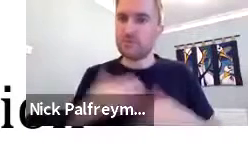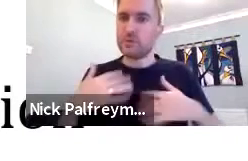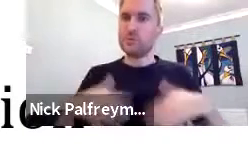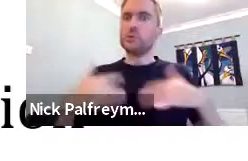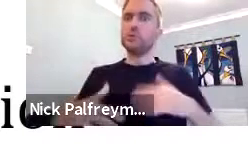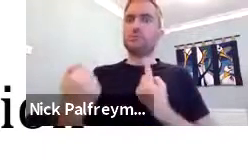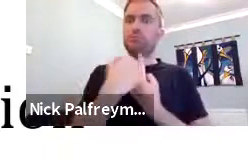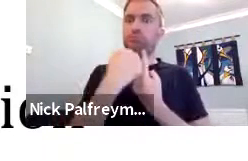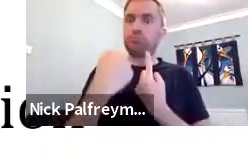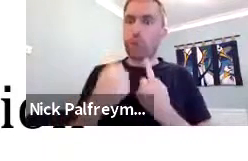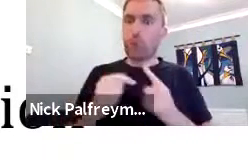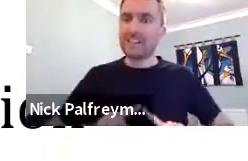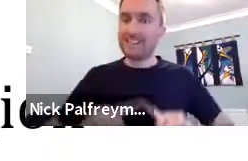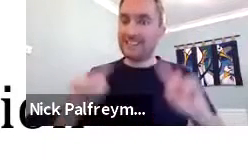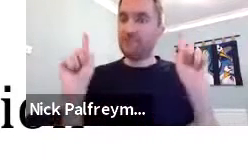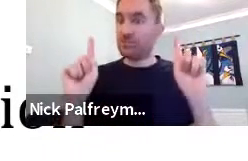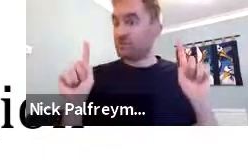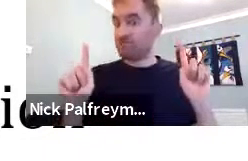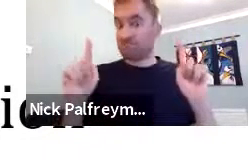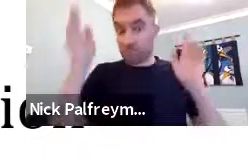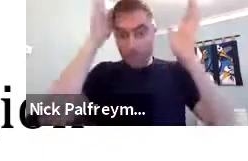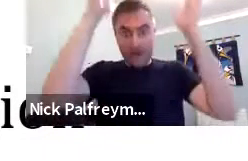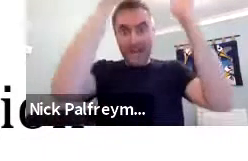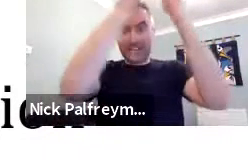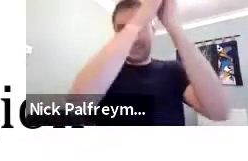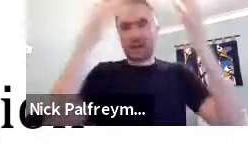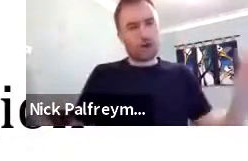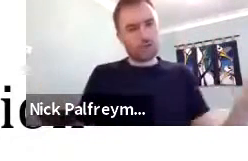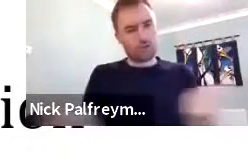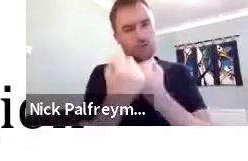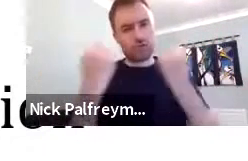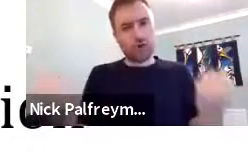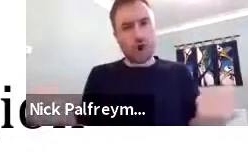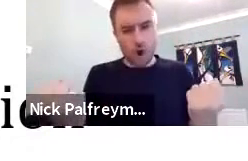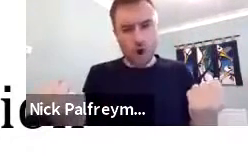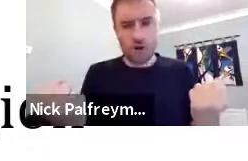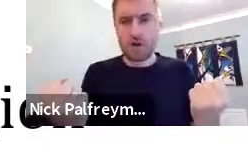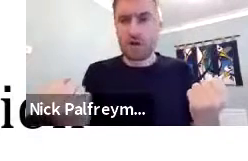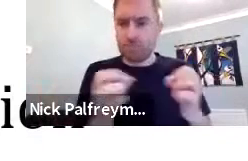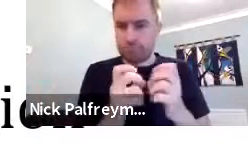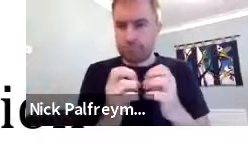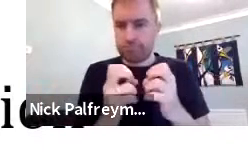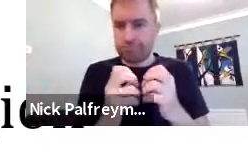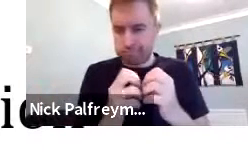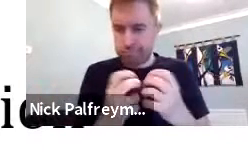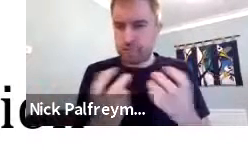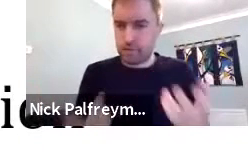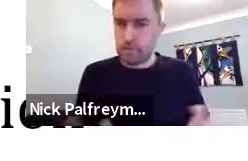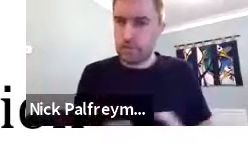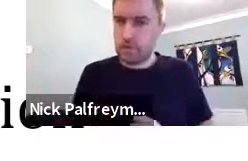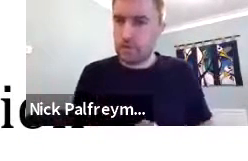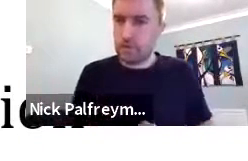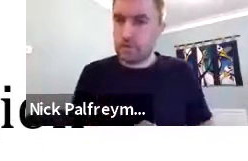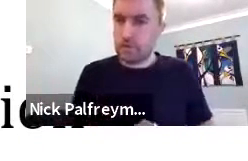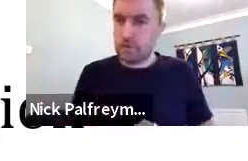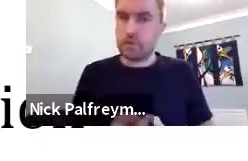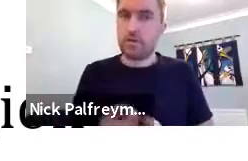So, you can see that's represented in the graph there. And it's quite impactful, I think, this